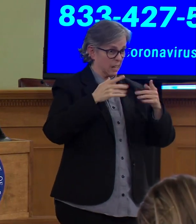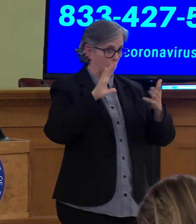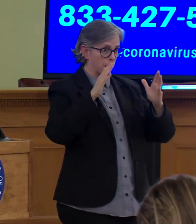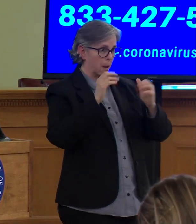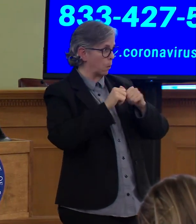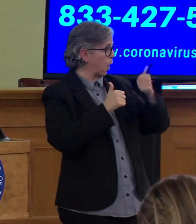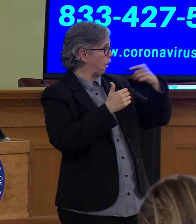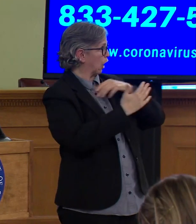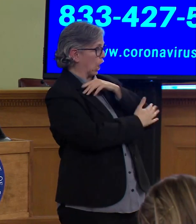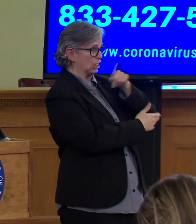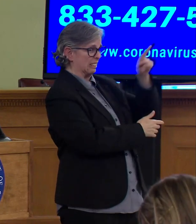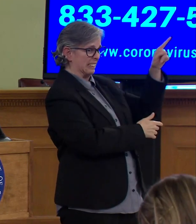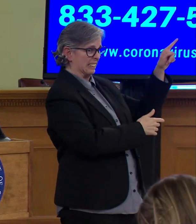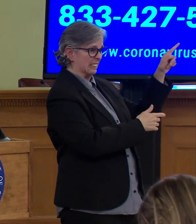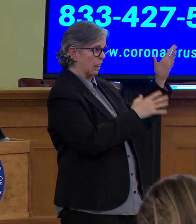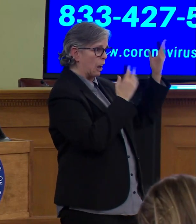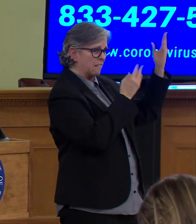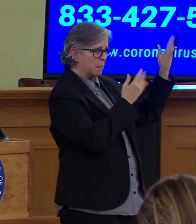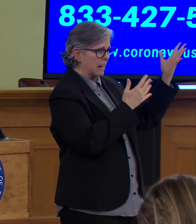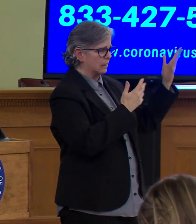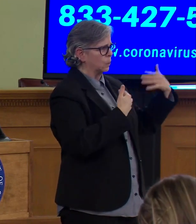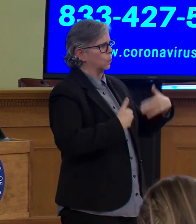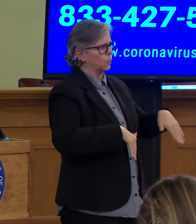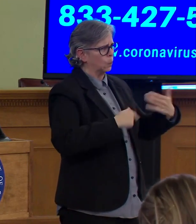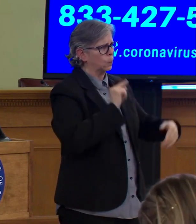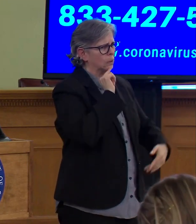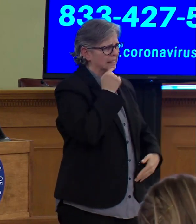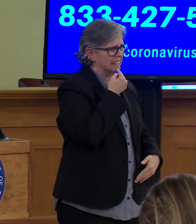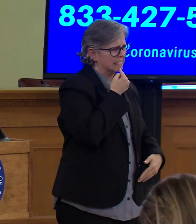that they are certainly most at risk.